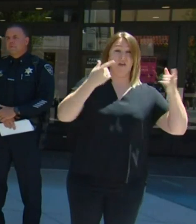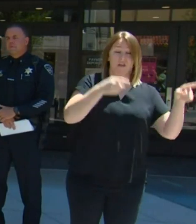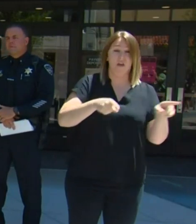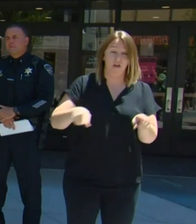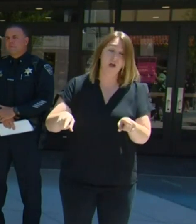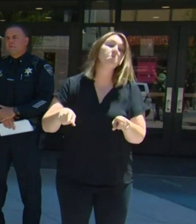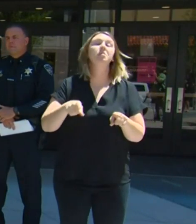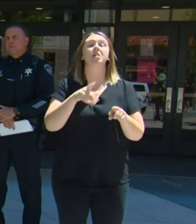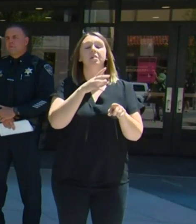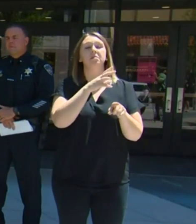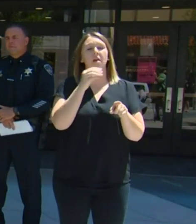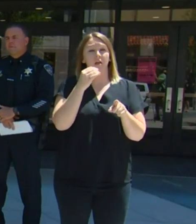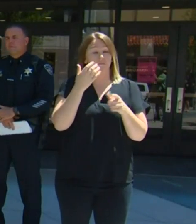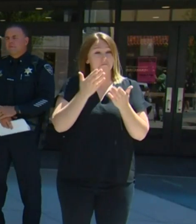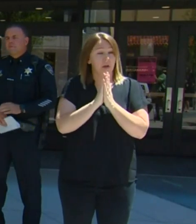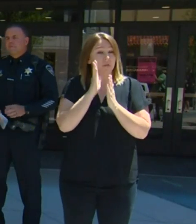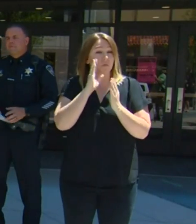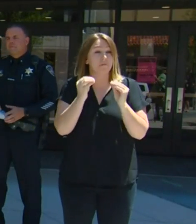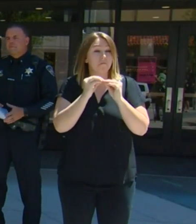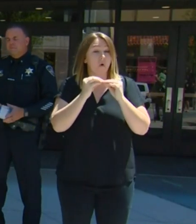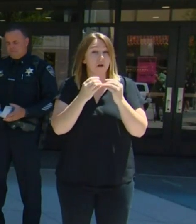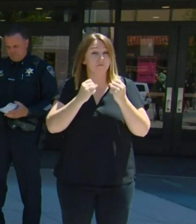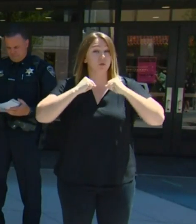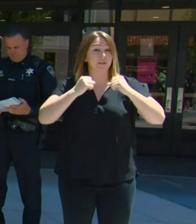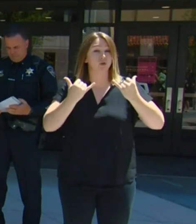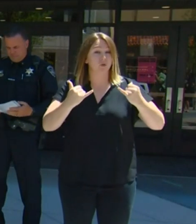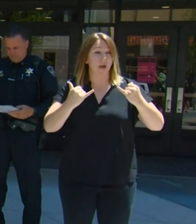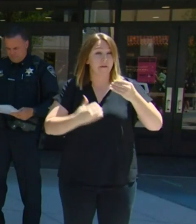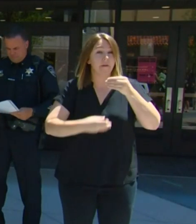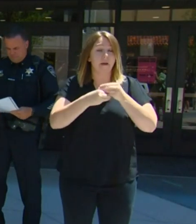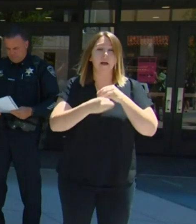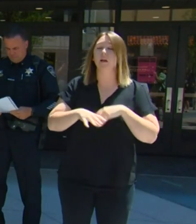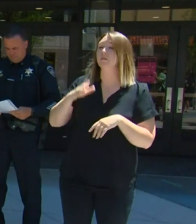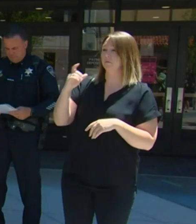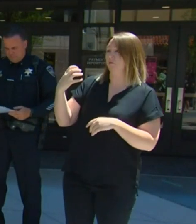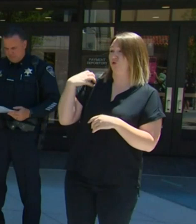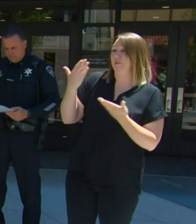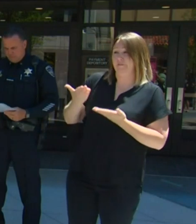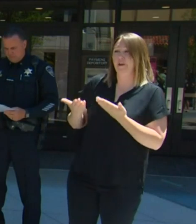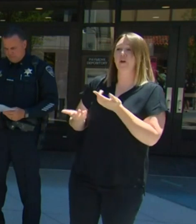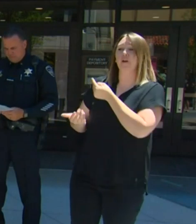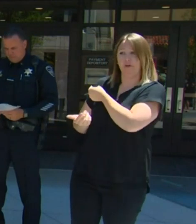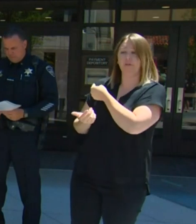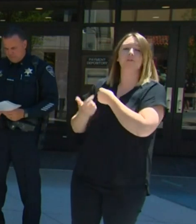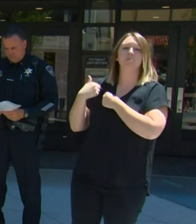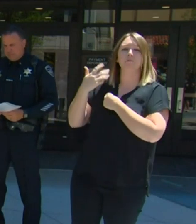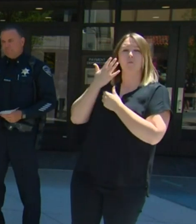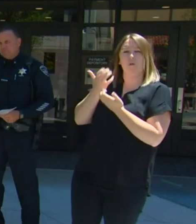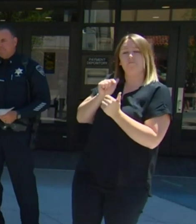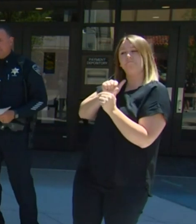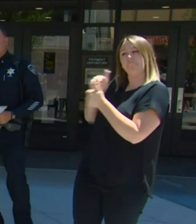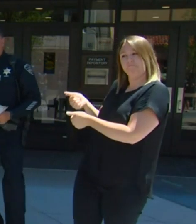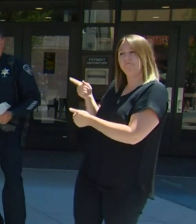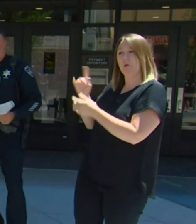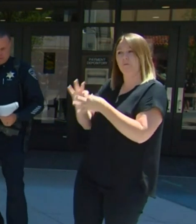for safety questions, I will, because the chief is with us today and we've put together a plan. I'll have him address any that comes up.